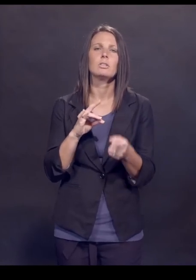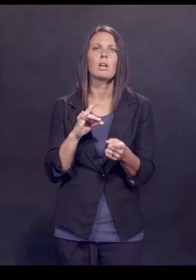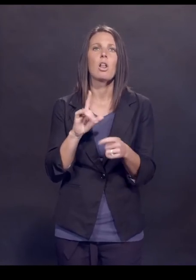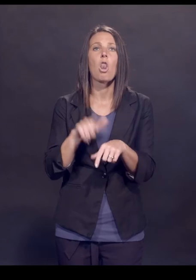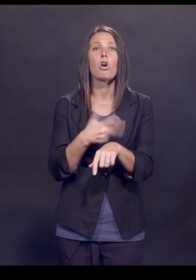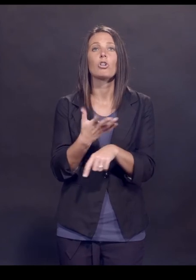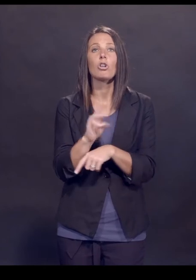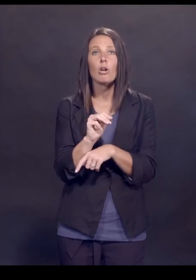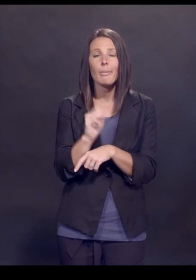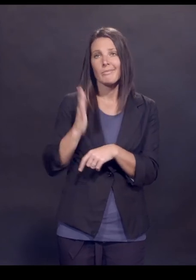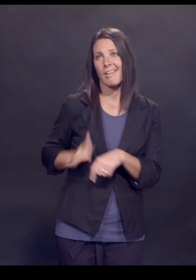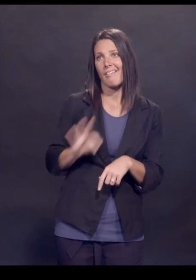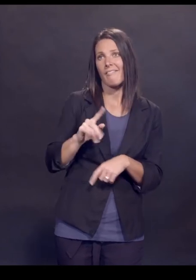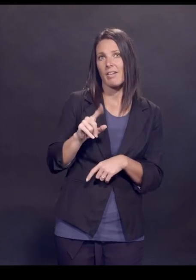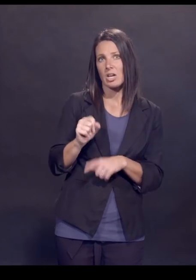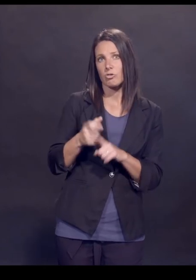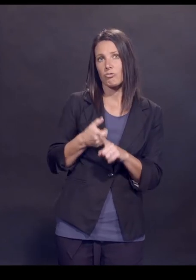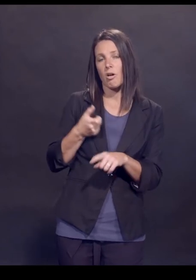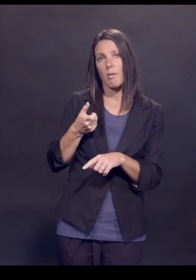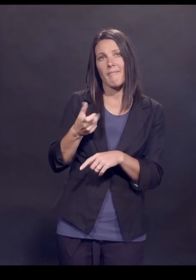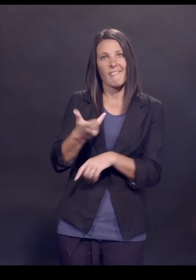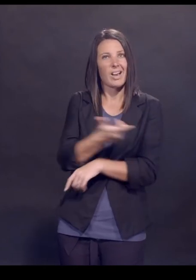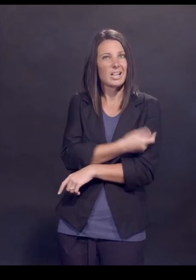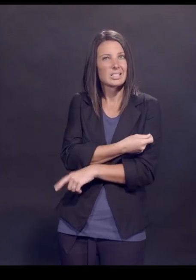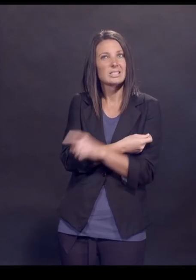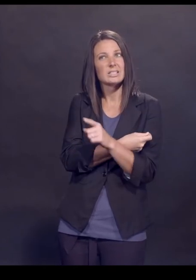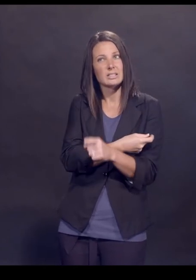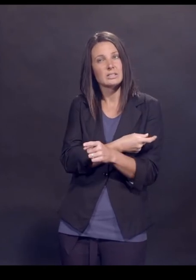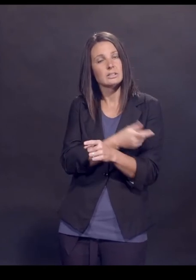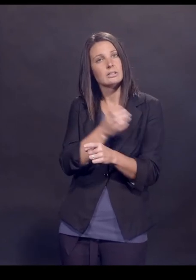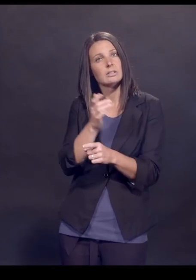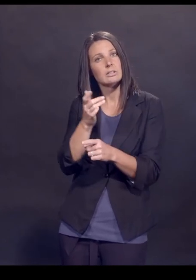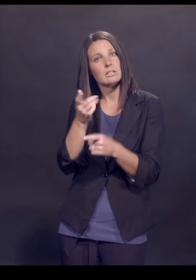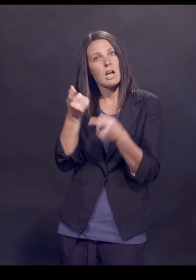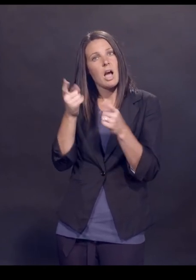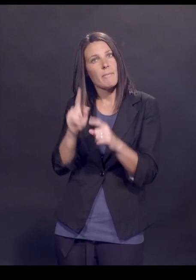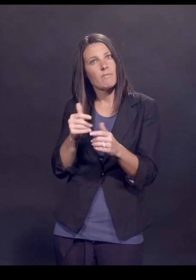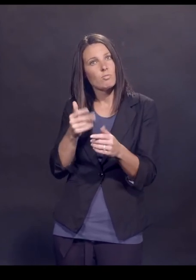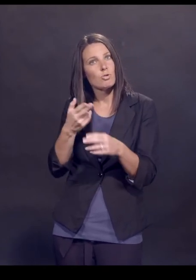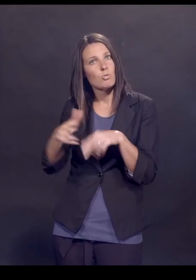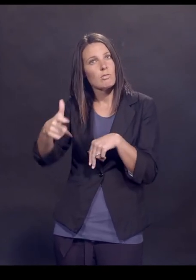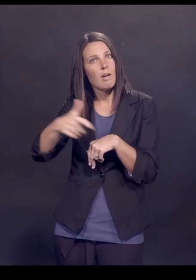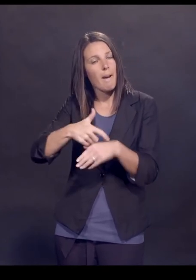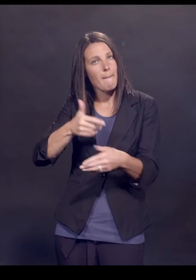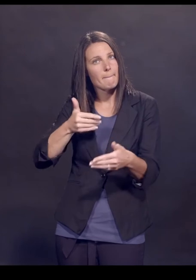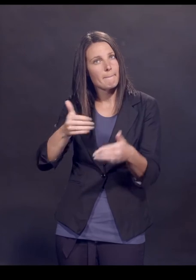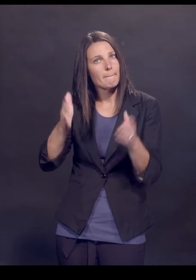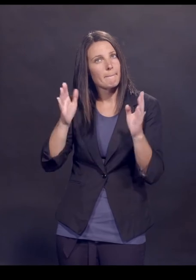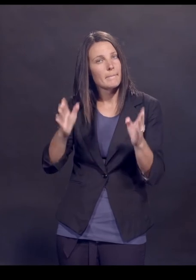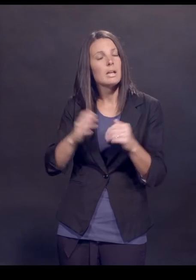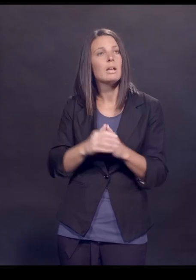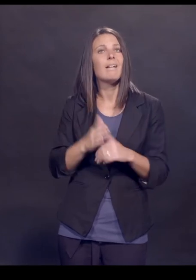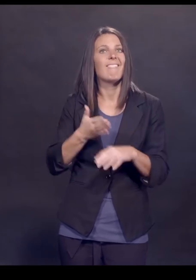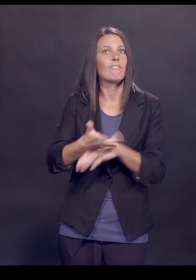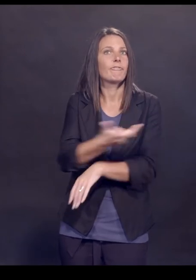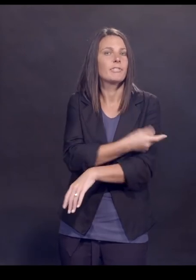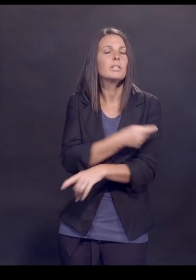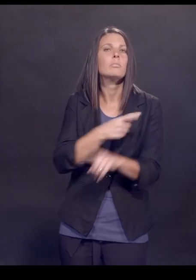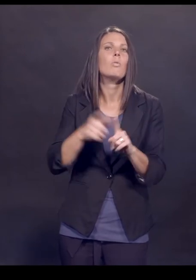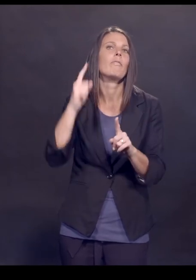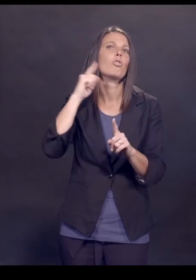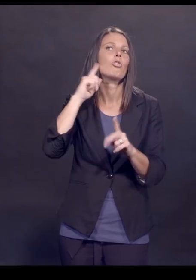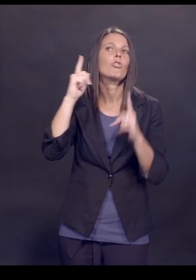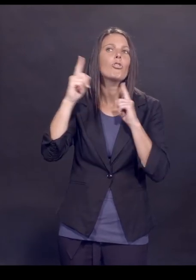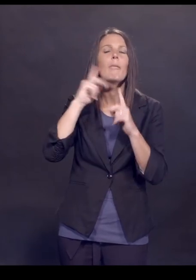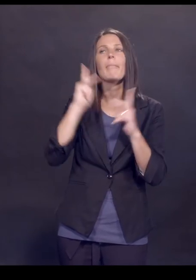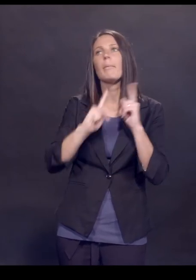long-term side effects from vaccines have been apparent within a short period of time. And so that I think that we have heard